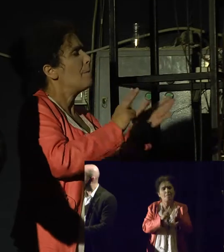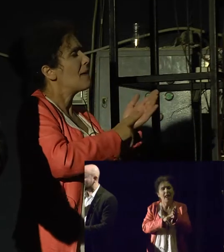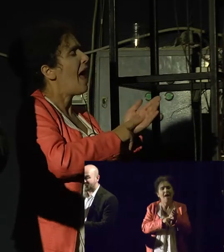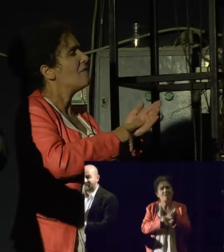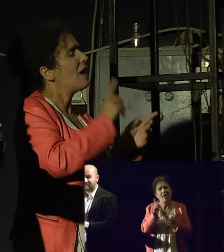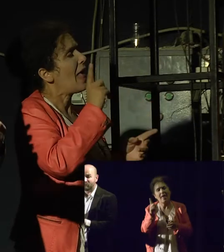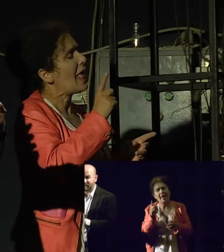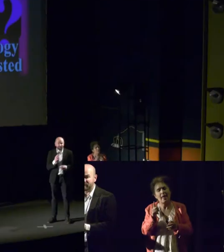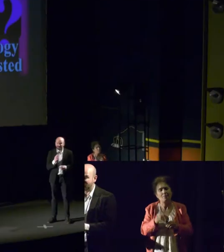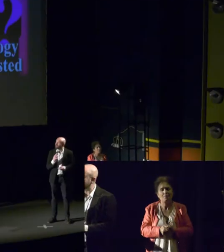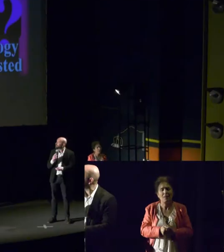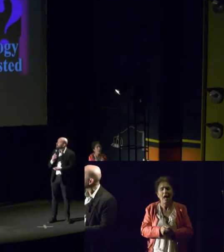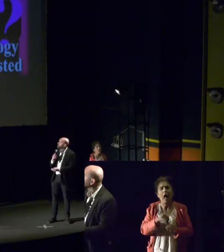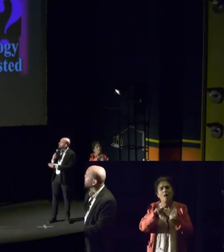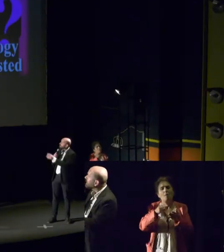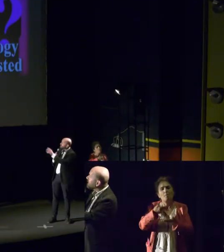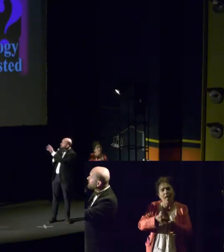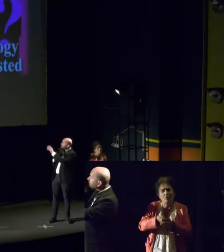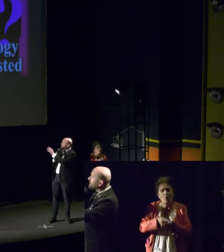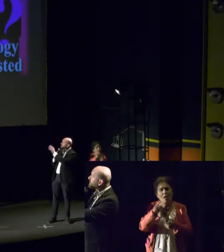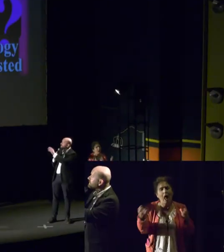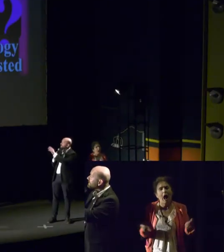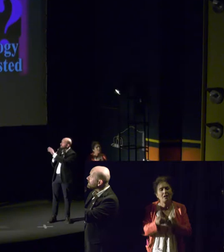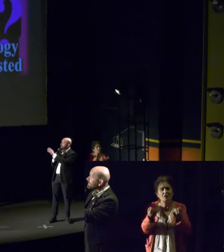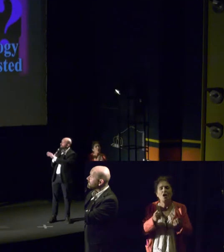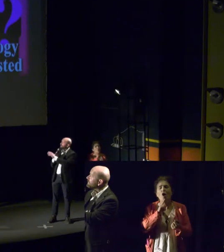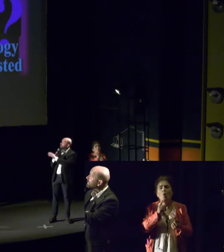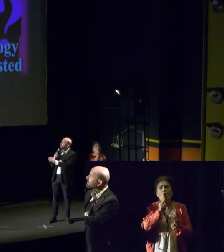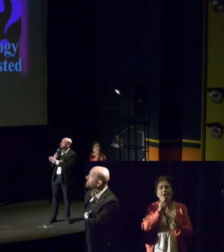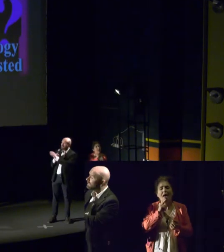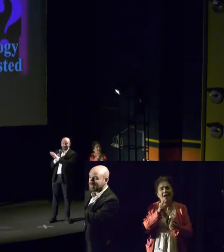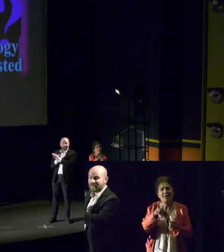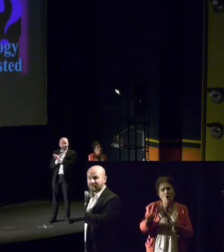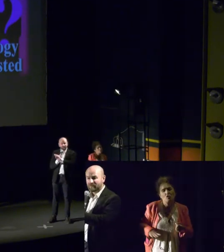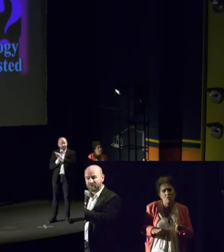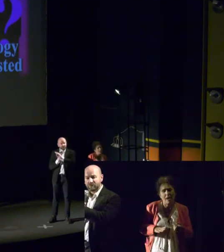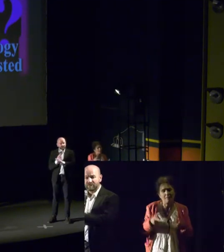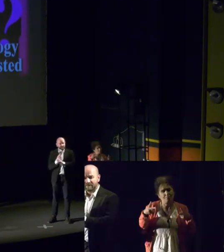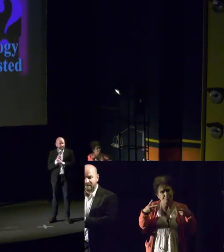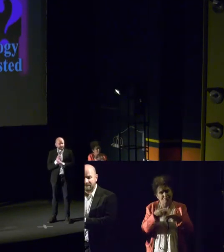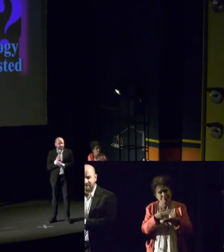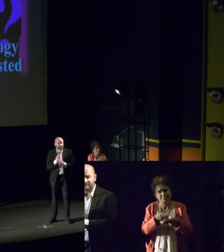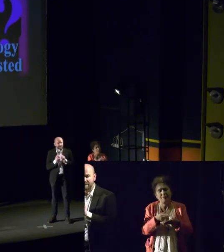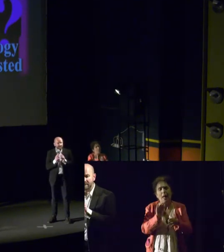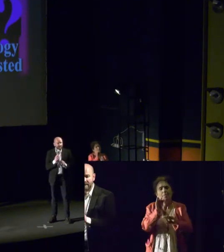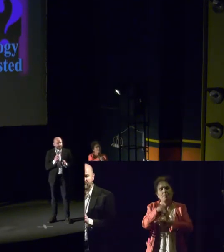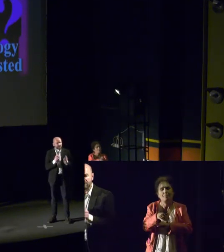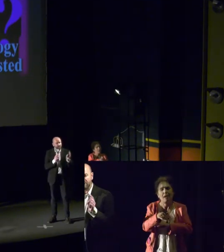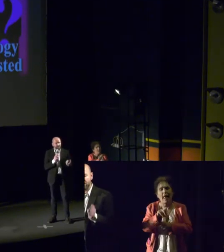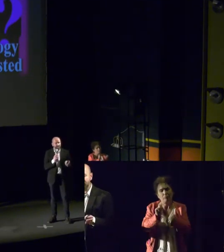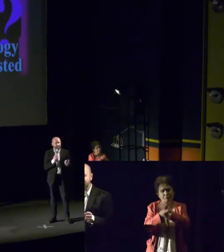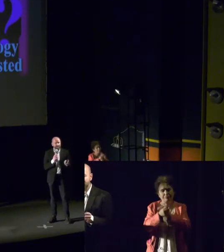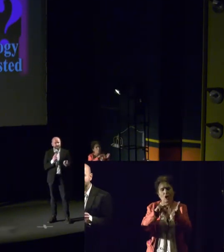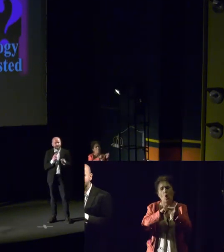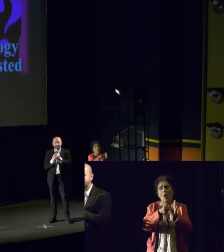enshrined the women's rights. They have reconceptualized certain things so that now there are human dignity, life